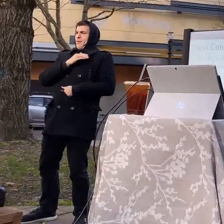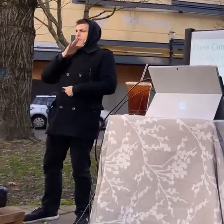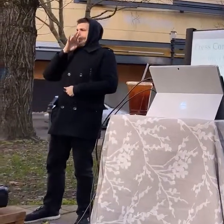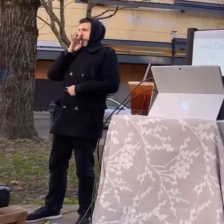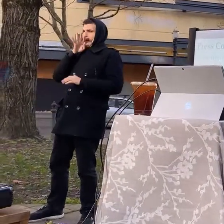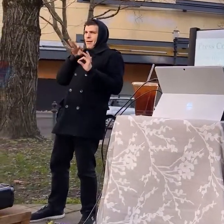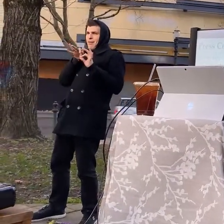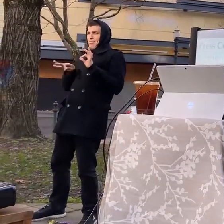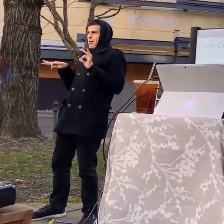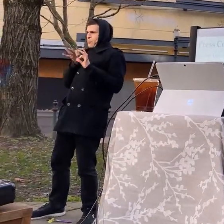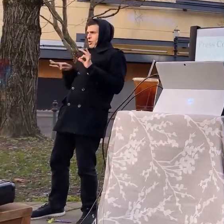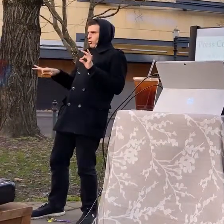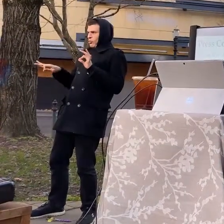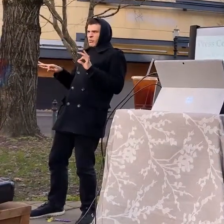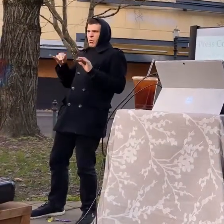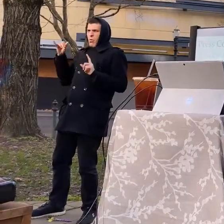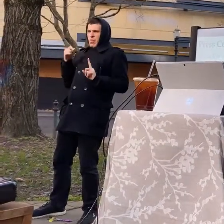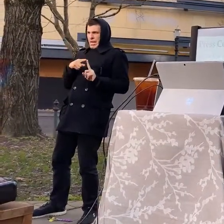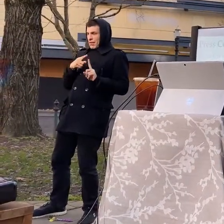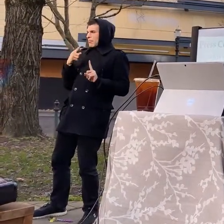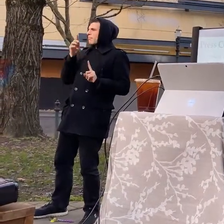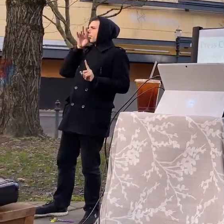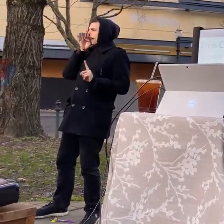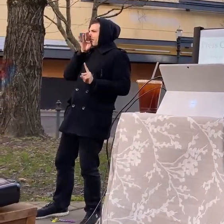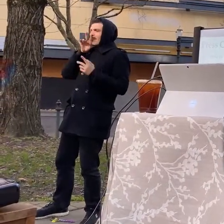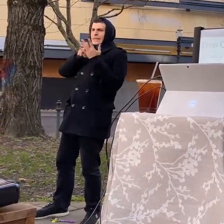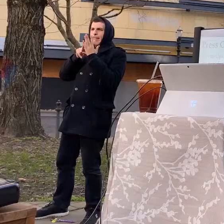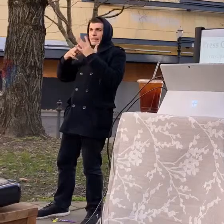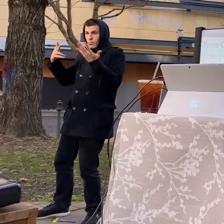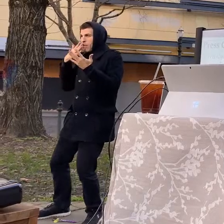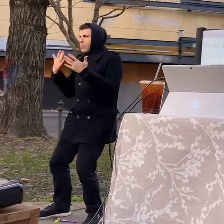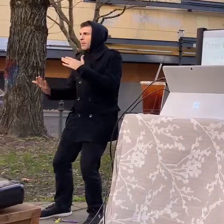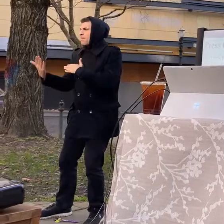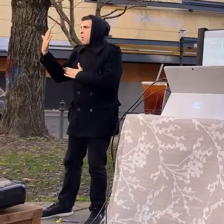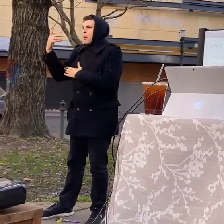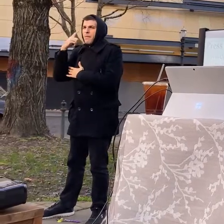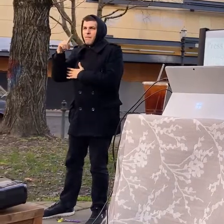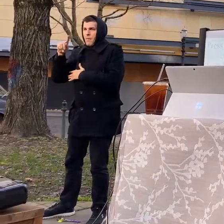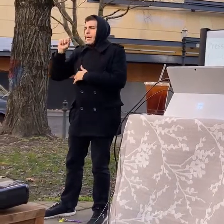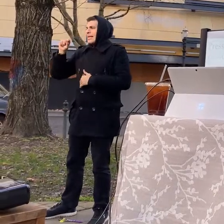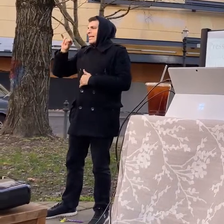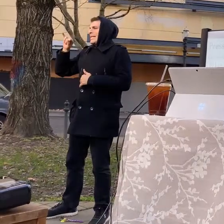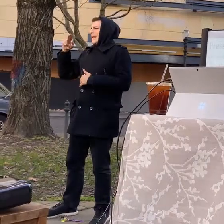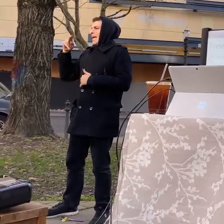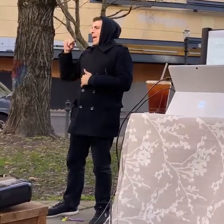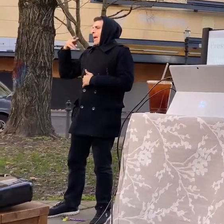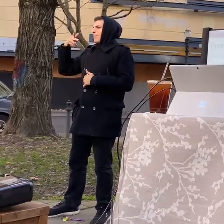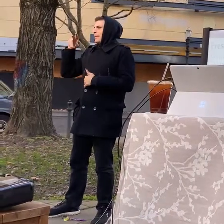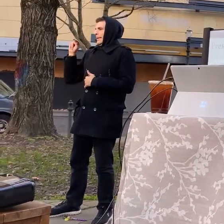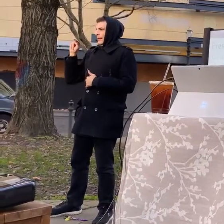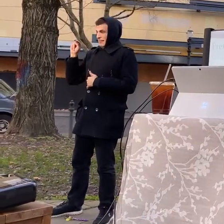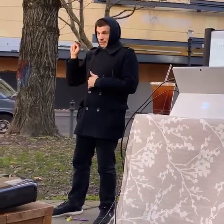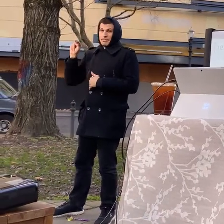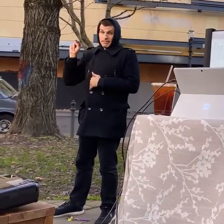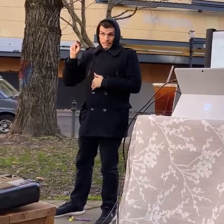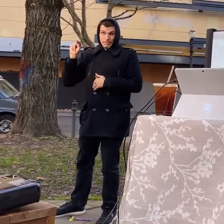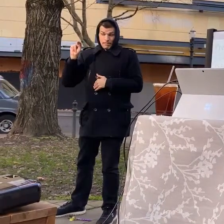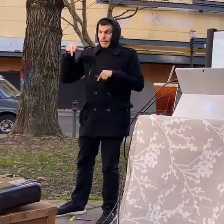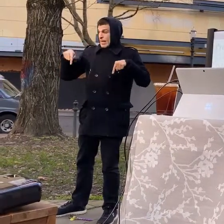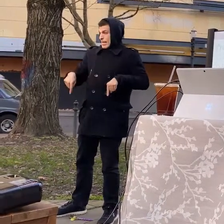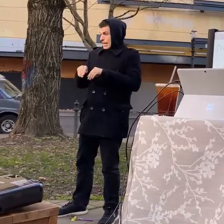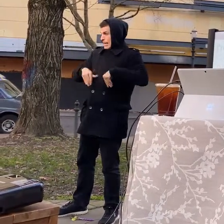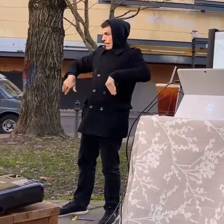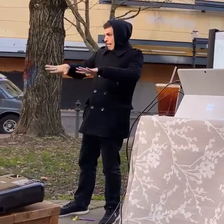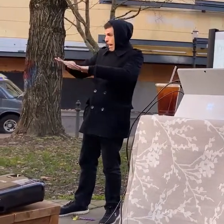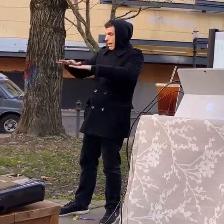lower umclaw and cislaw indians confederated tribes of gran ron confederated tribes of lex